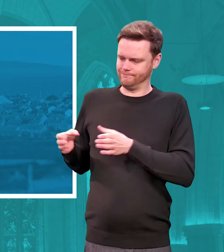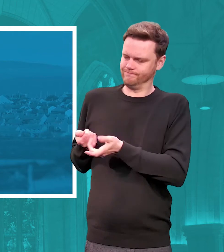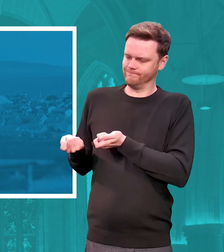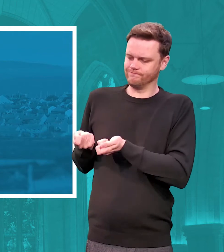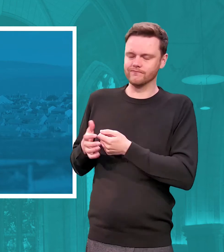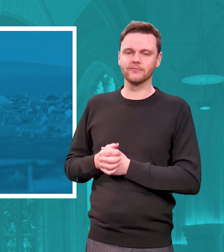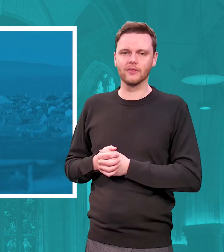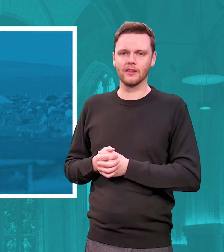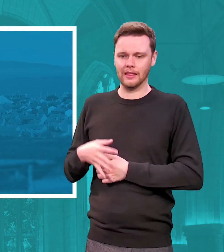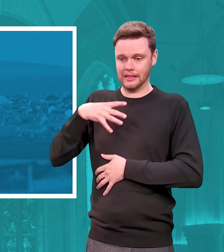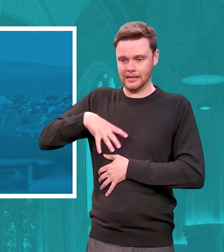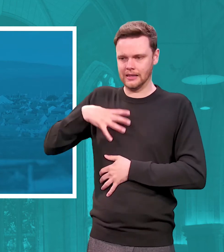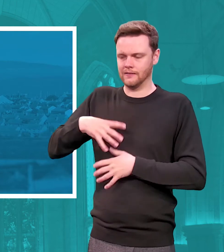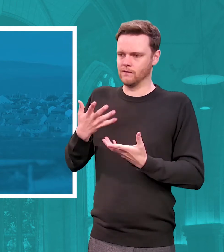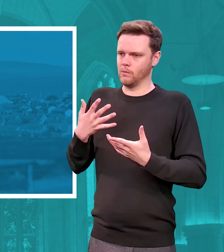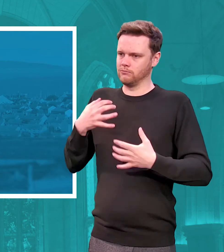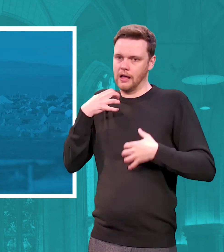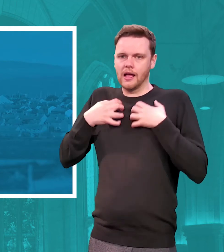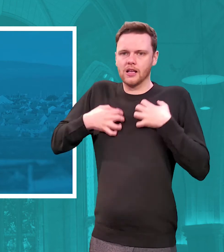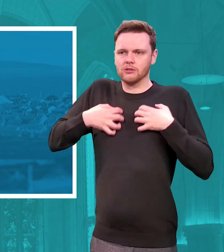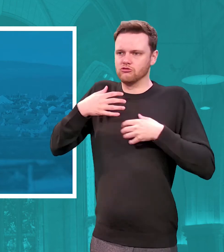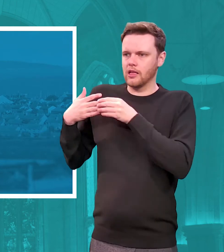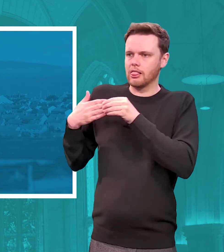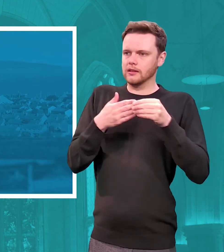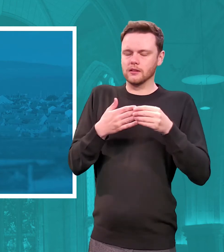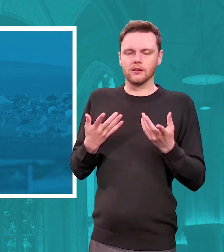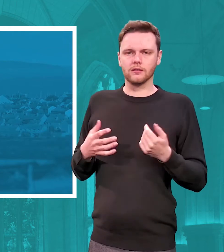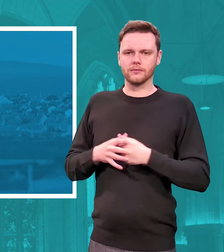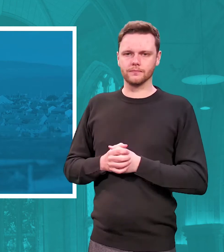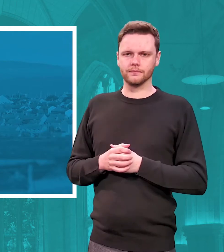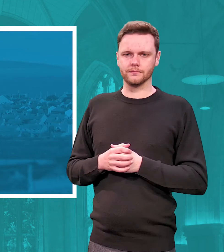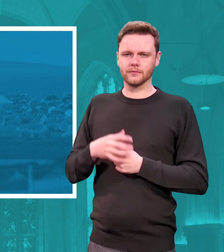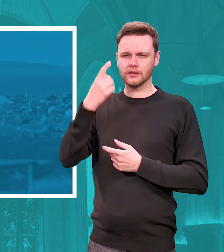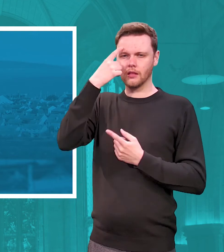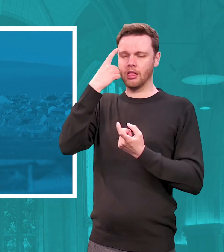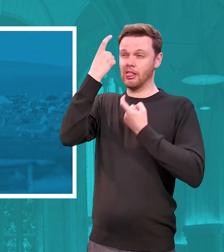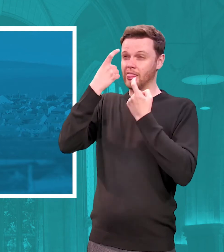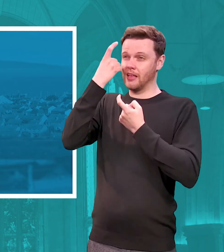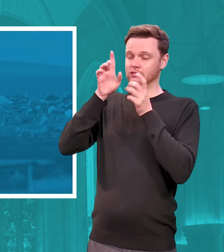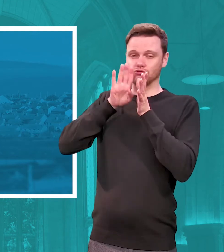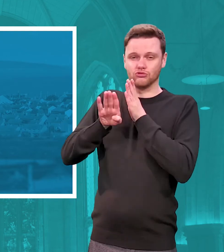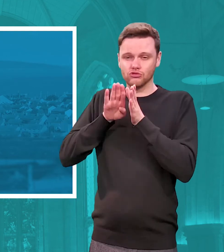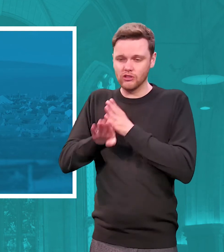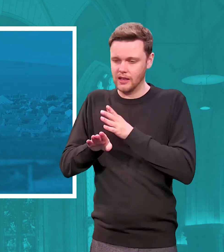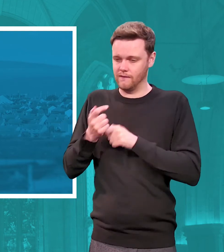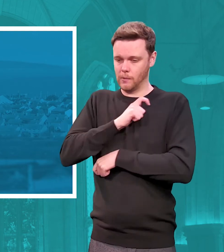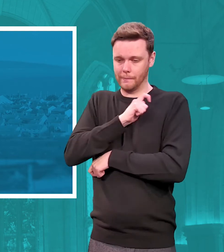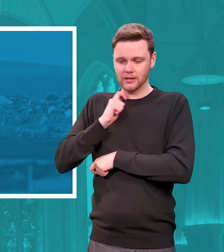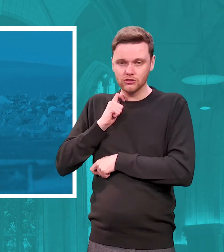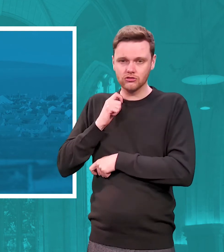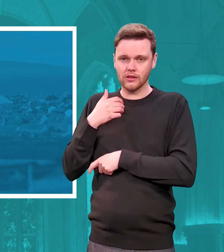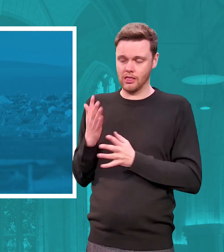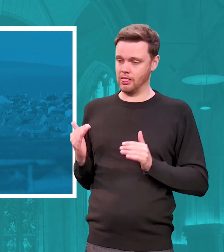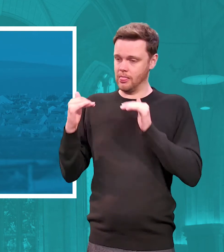for inspirational leadership continued rethinking of training for ministry that fits our